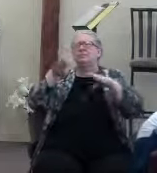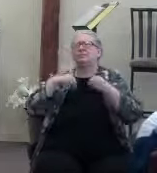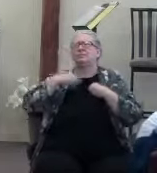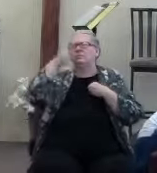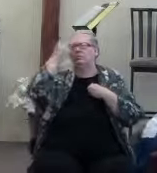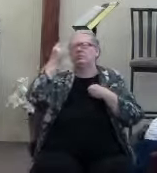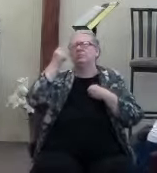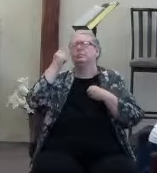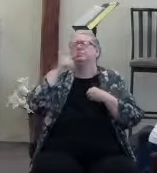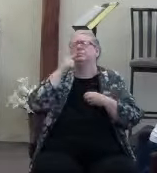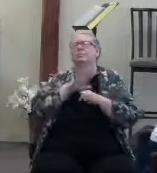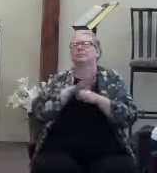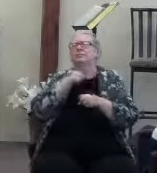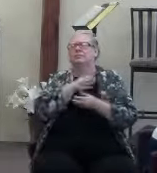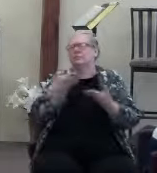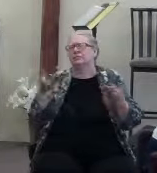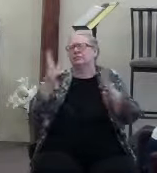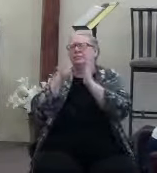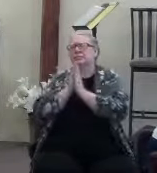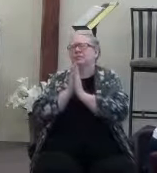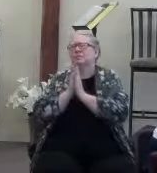And it's done through your Son's name.